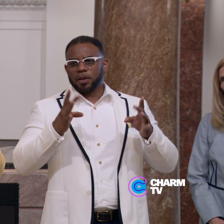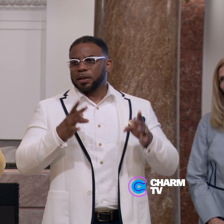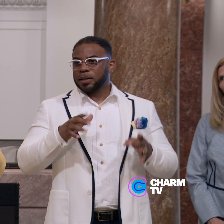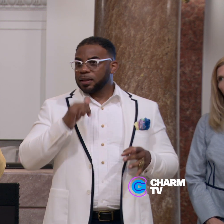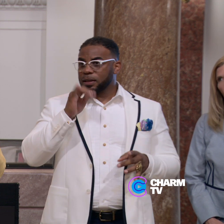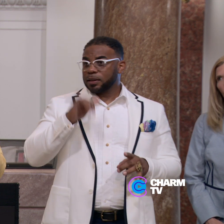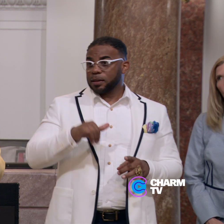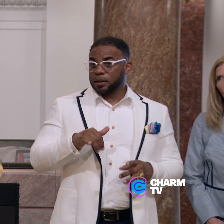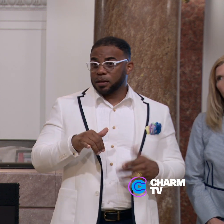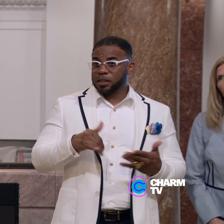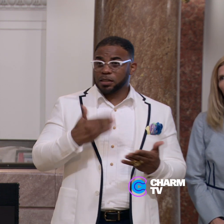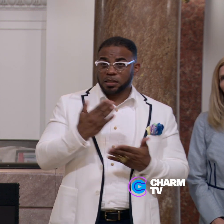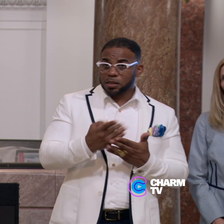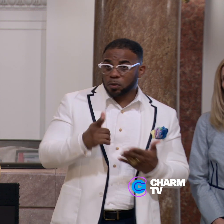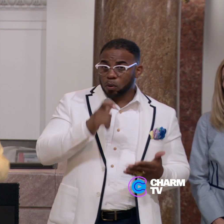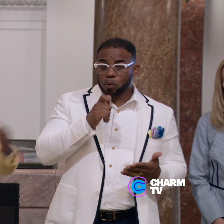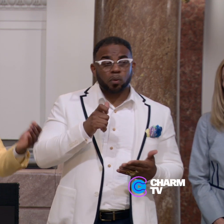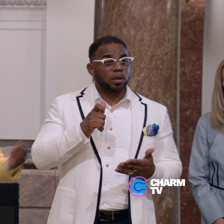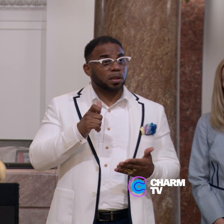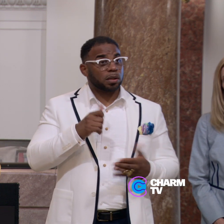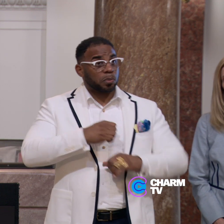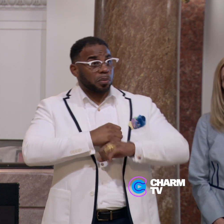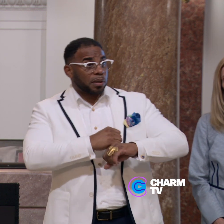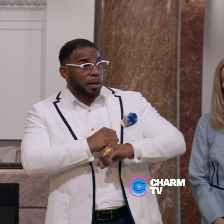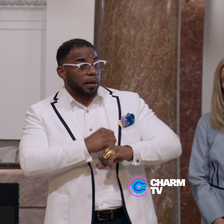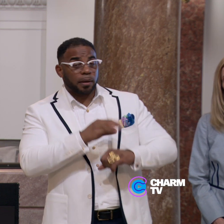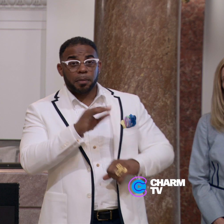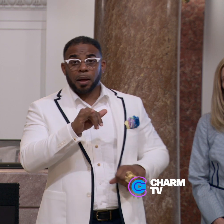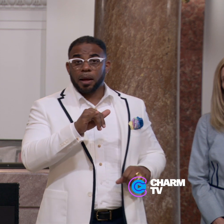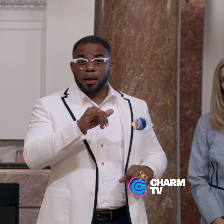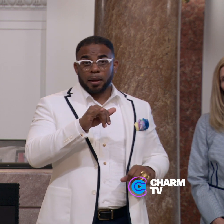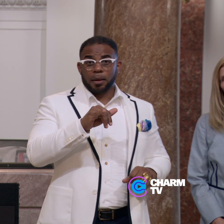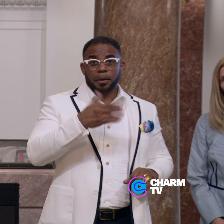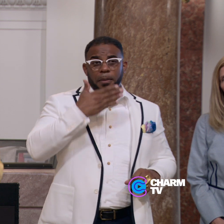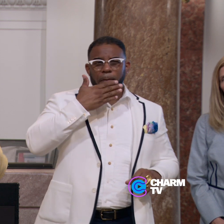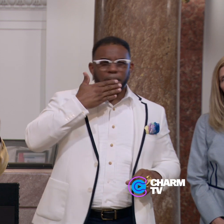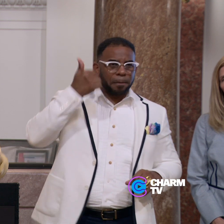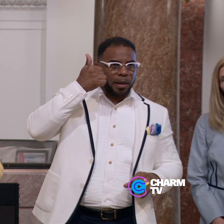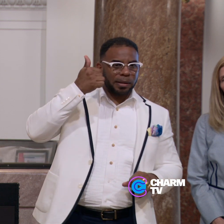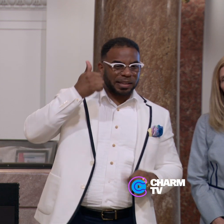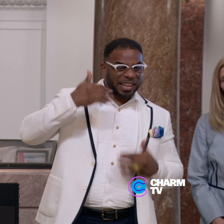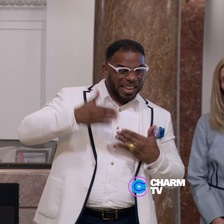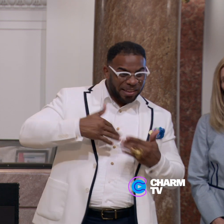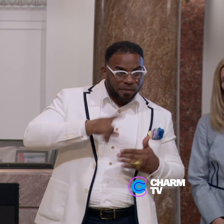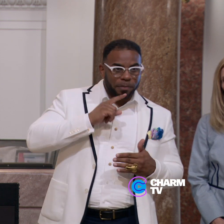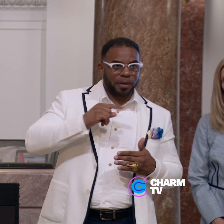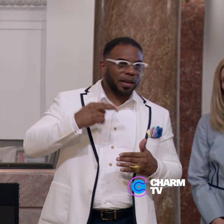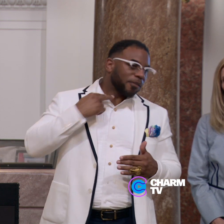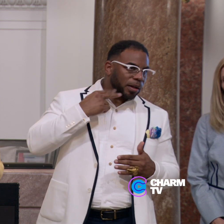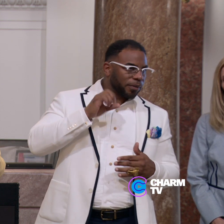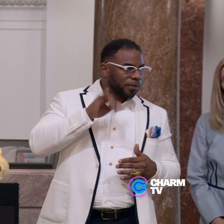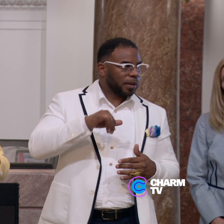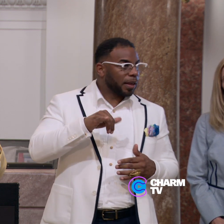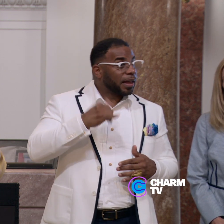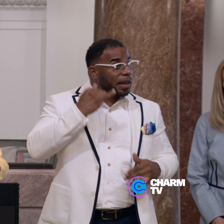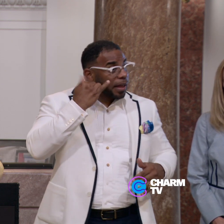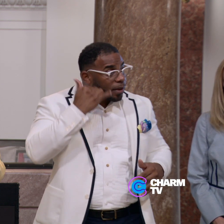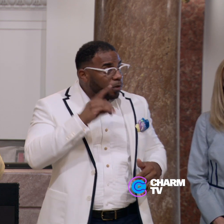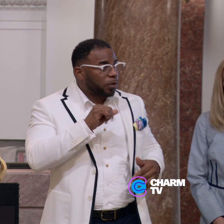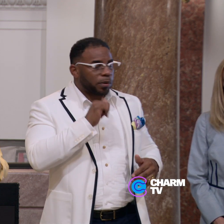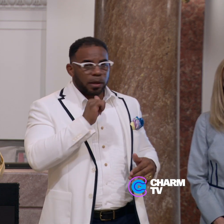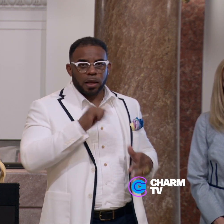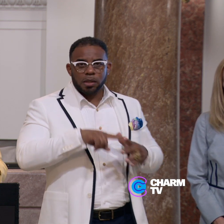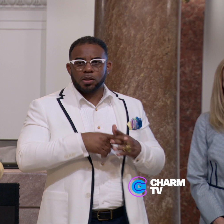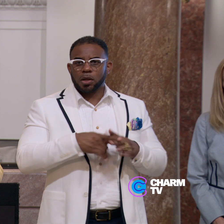not that someone who is protected by the best of the best can even be a victim of that if we do